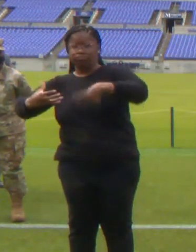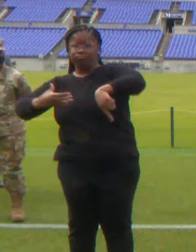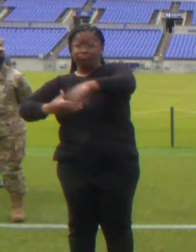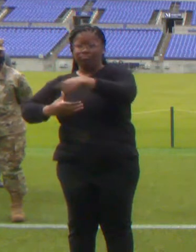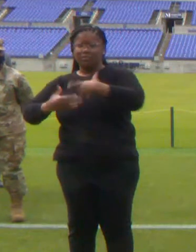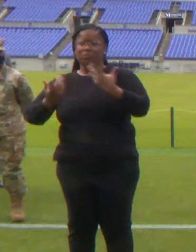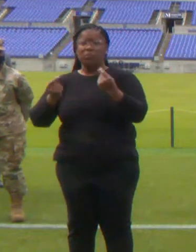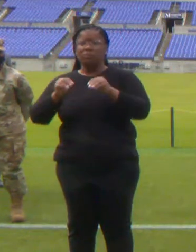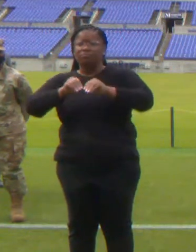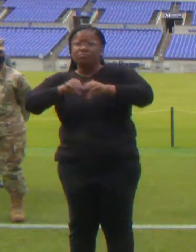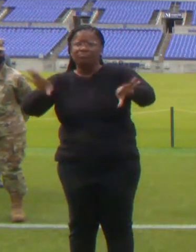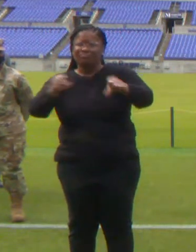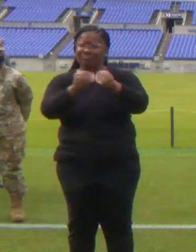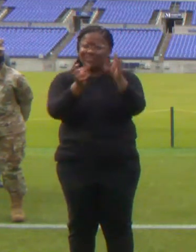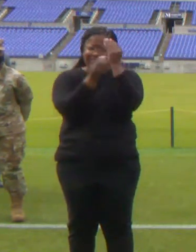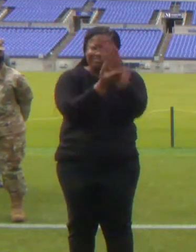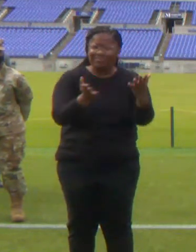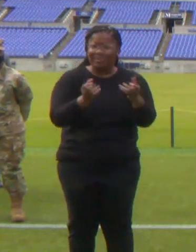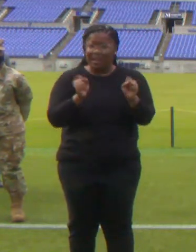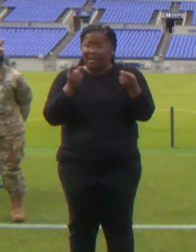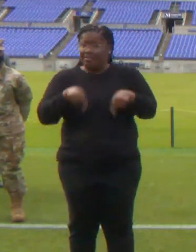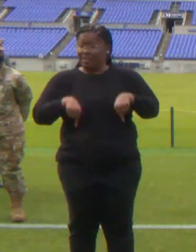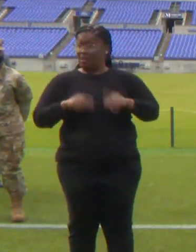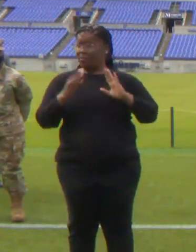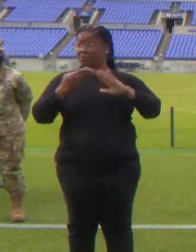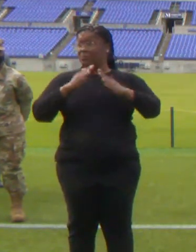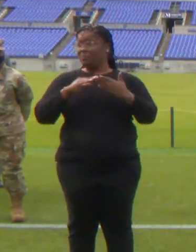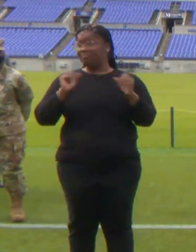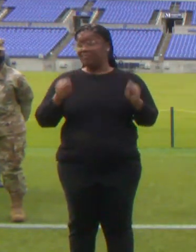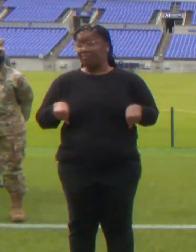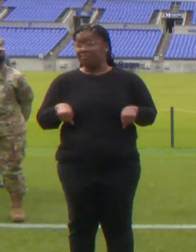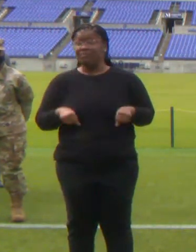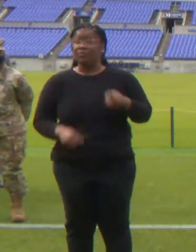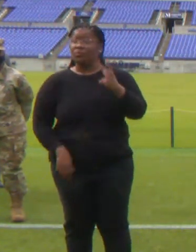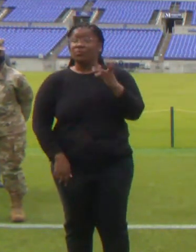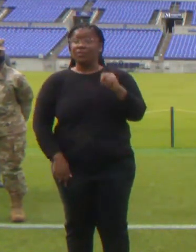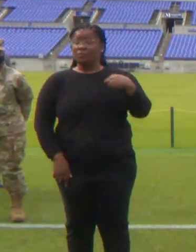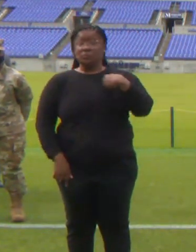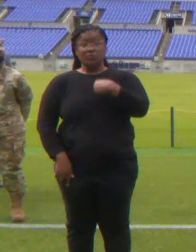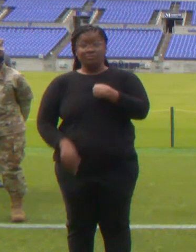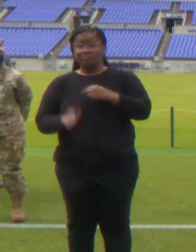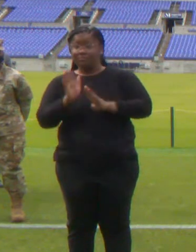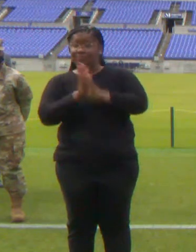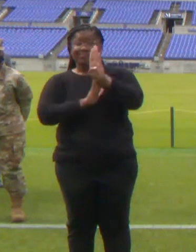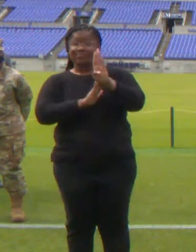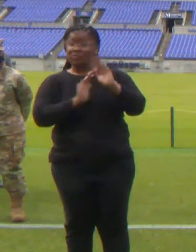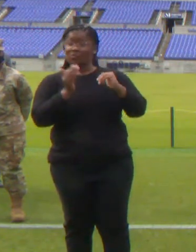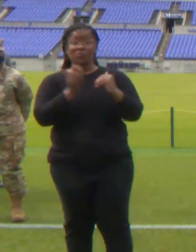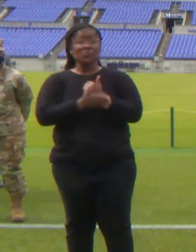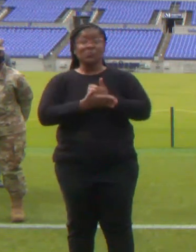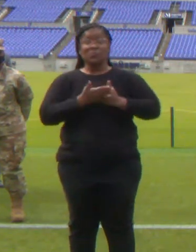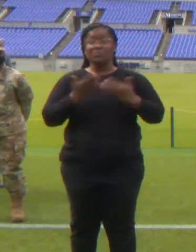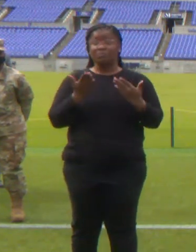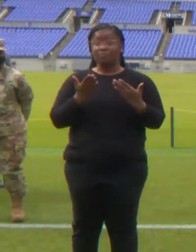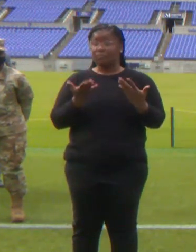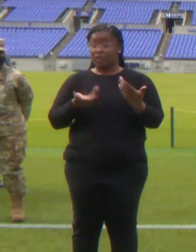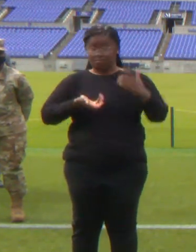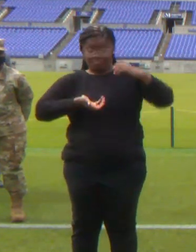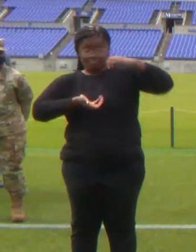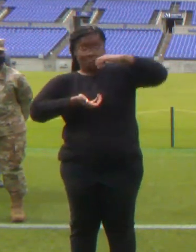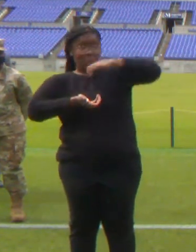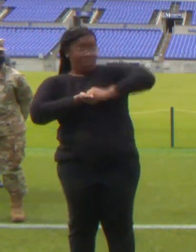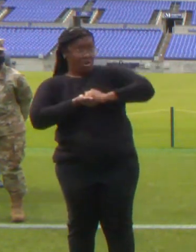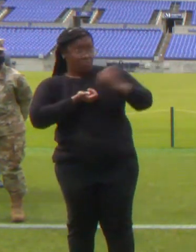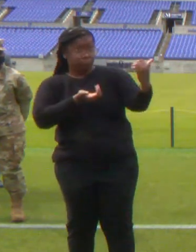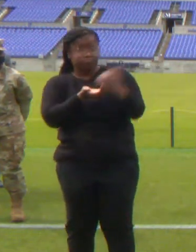done in our communities when we form new and strengthen existing partnerships. I'd like to now turn it